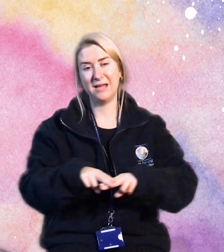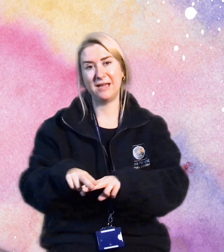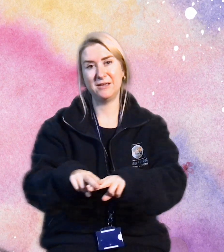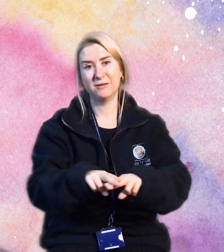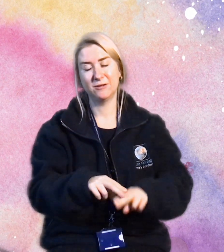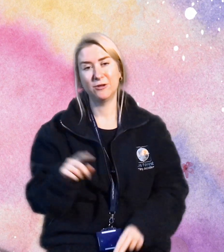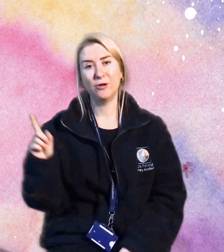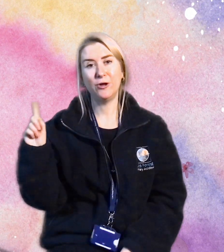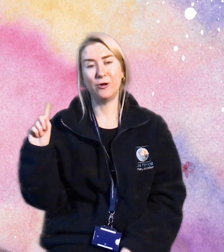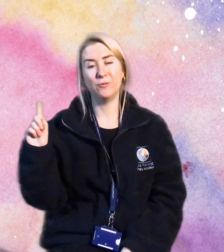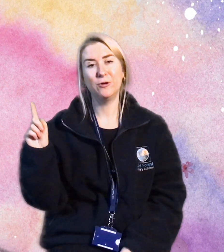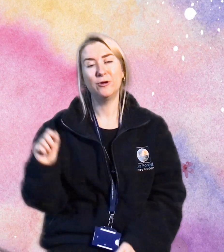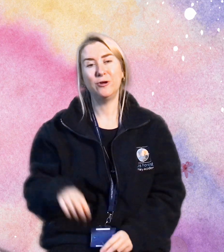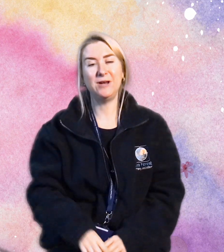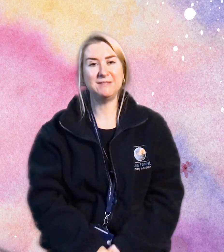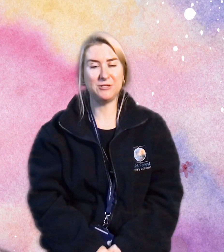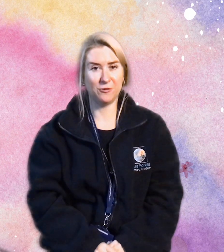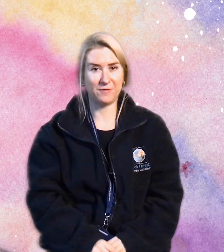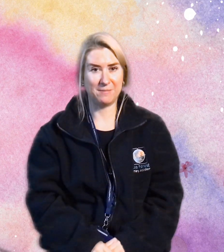Who? Who lives in your family?